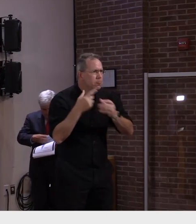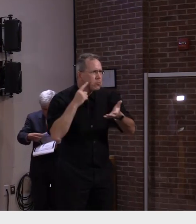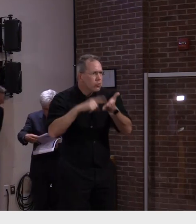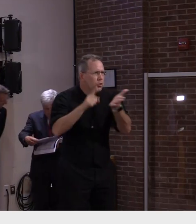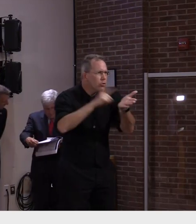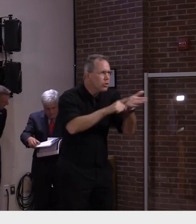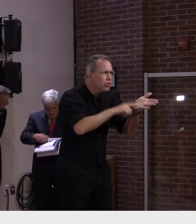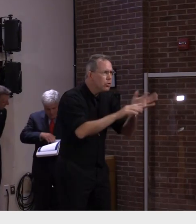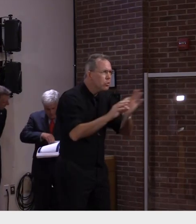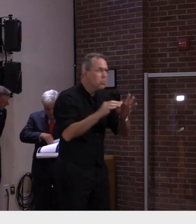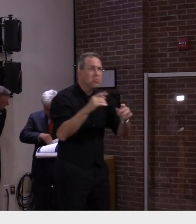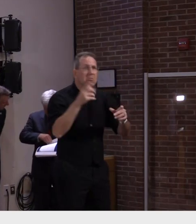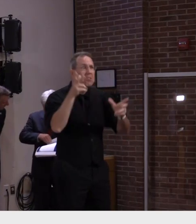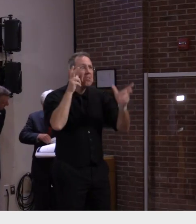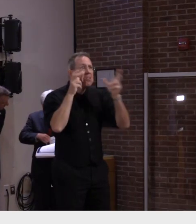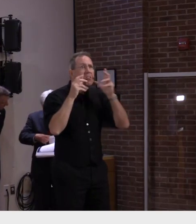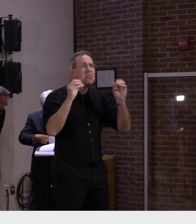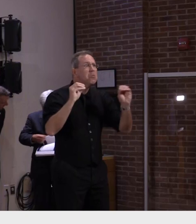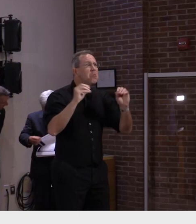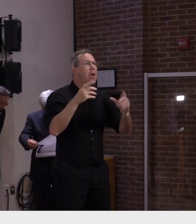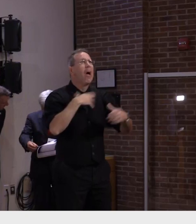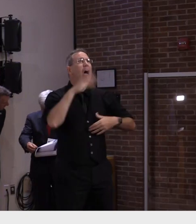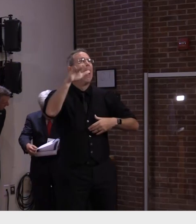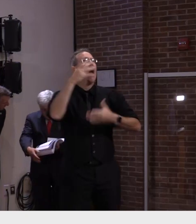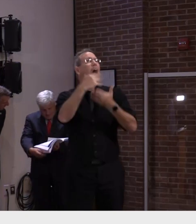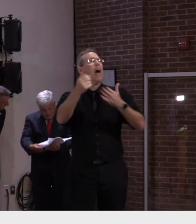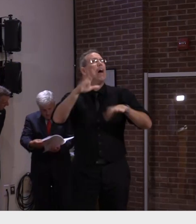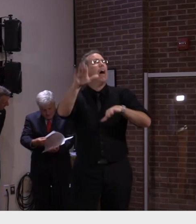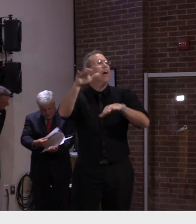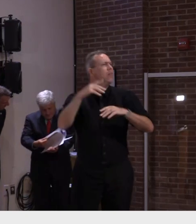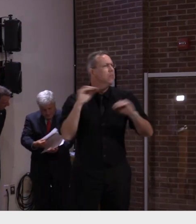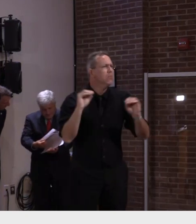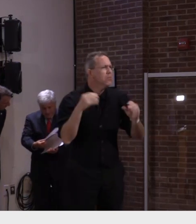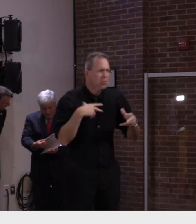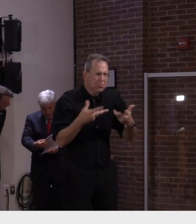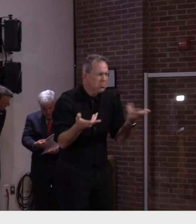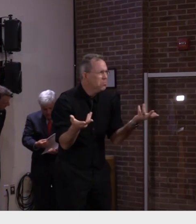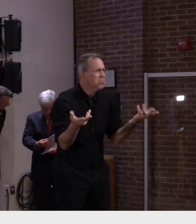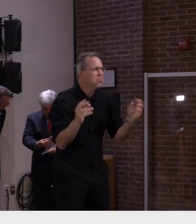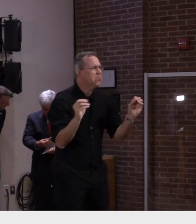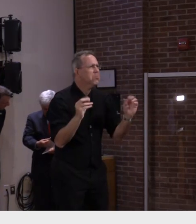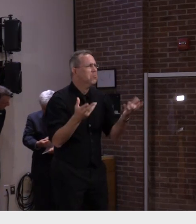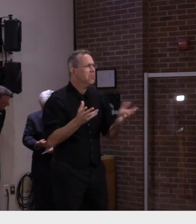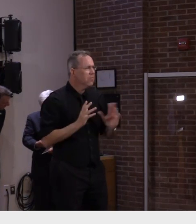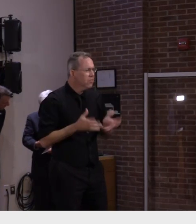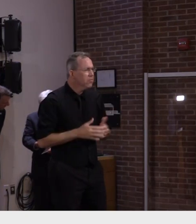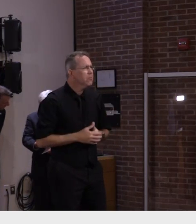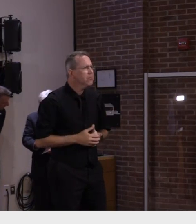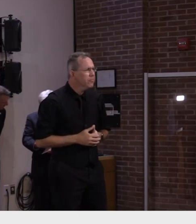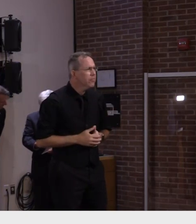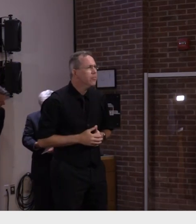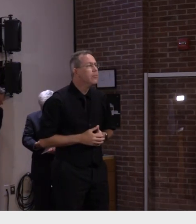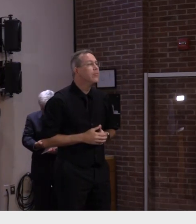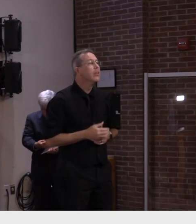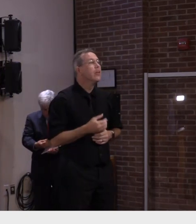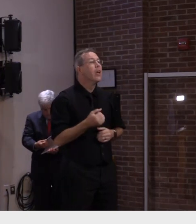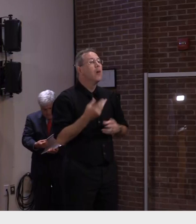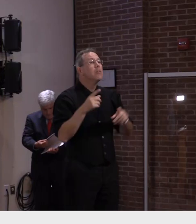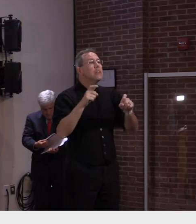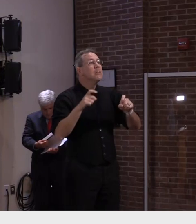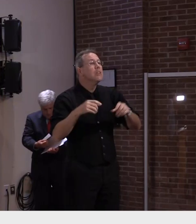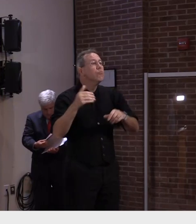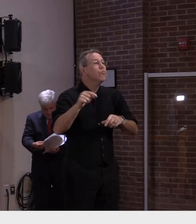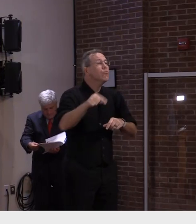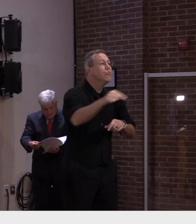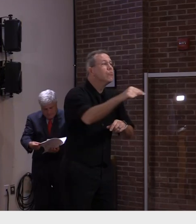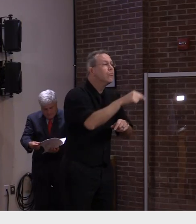supply chain at this time either. We are seeing an uptick in numbers of tests done on a daily basis,